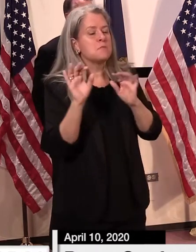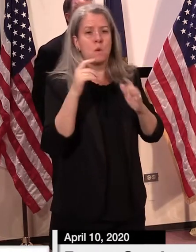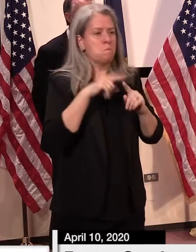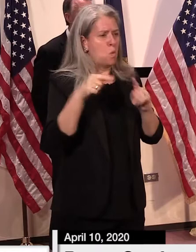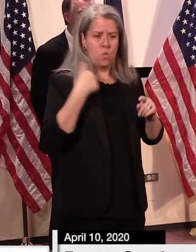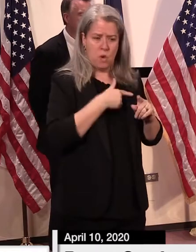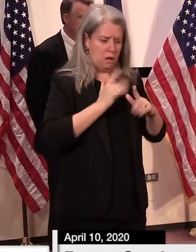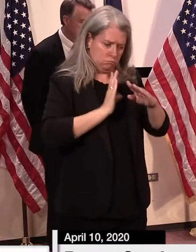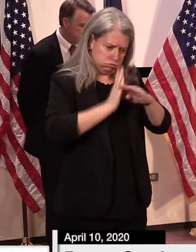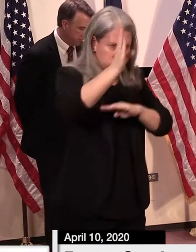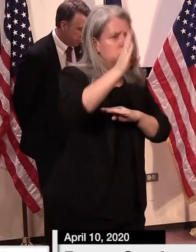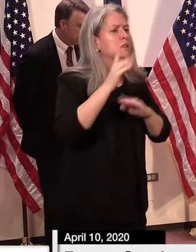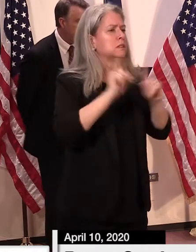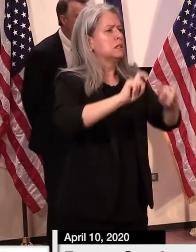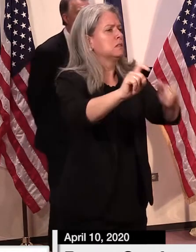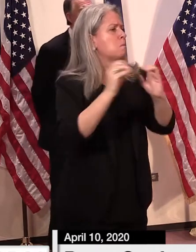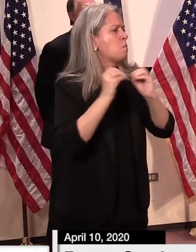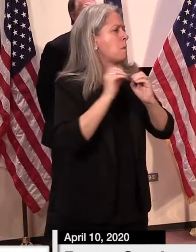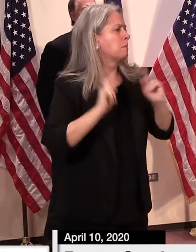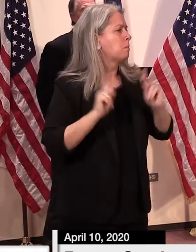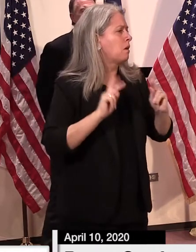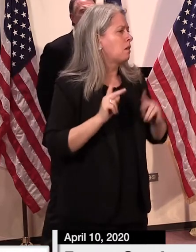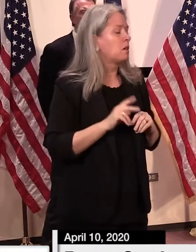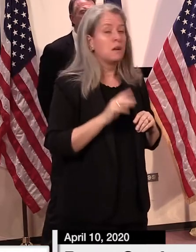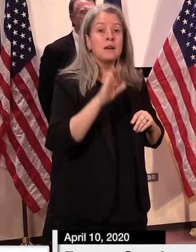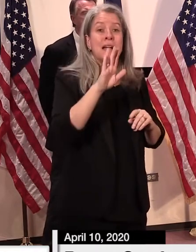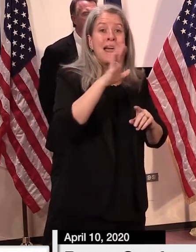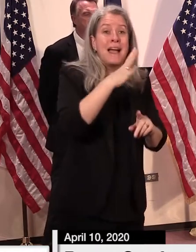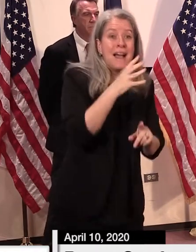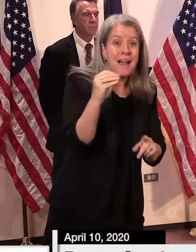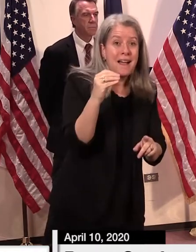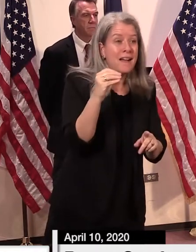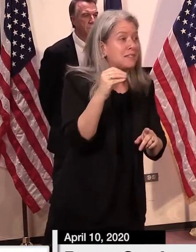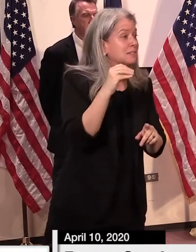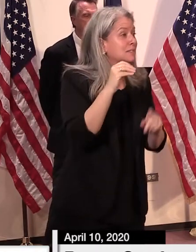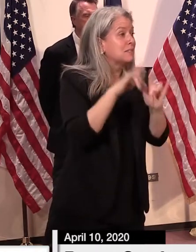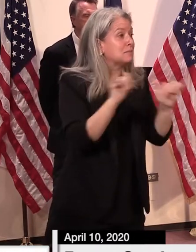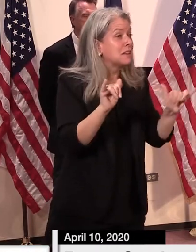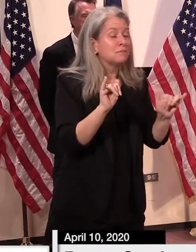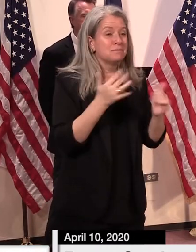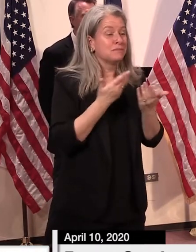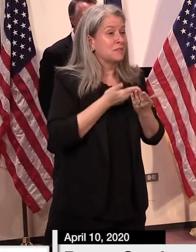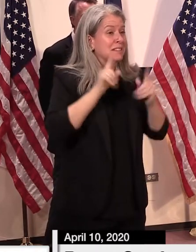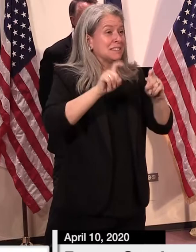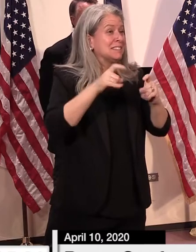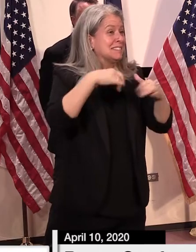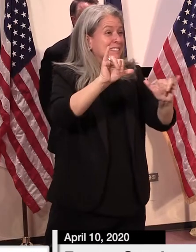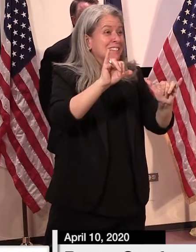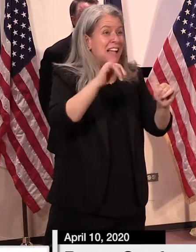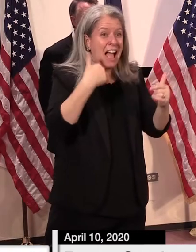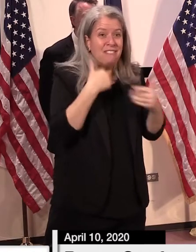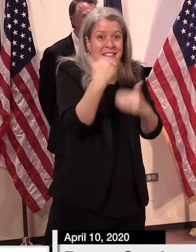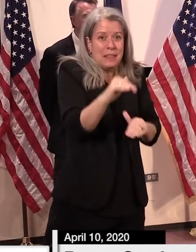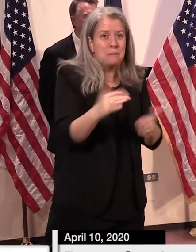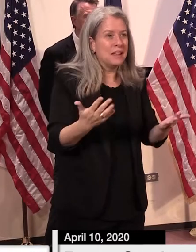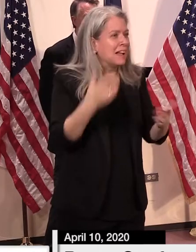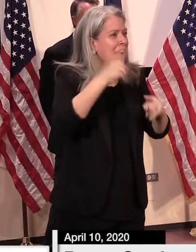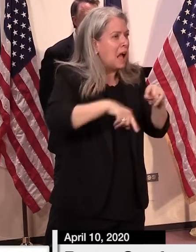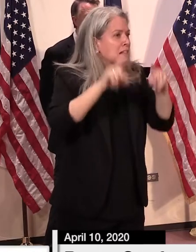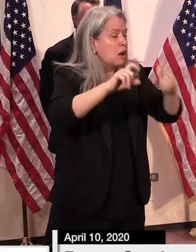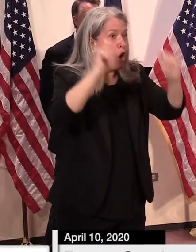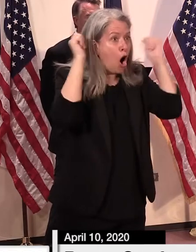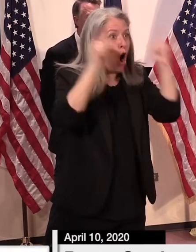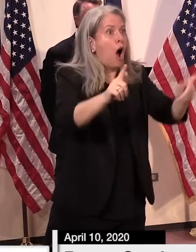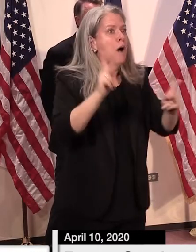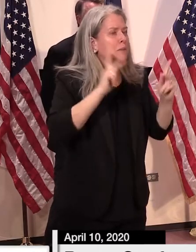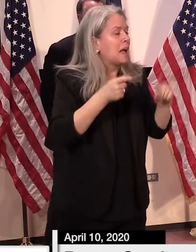we have moved forward. But the fact remains that our testing capabilities are not unlimited. And although